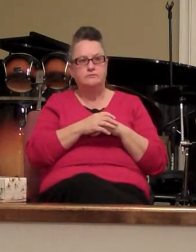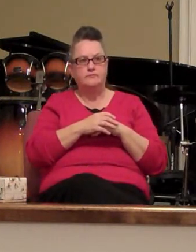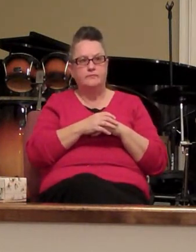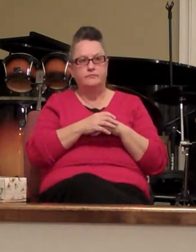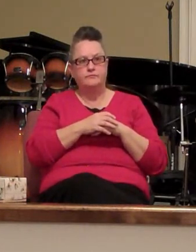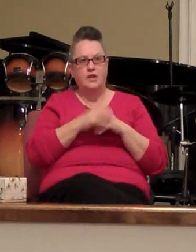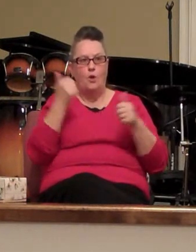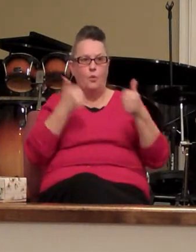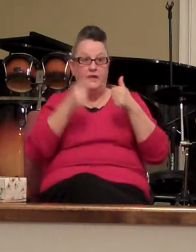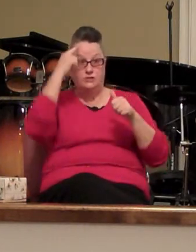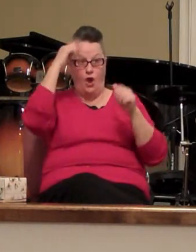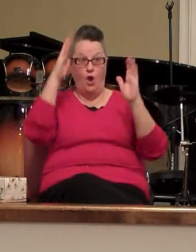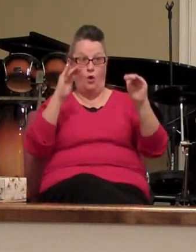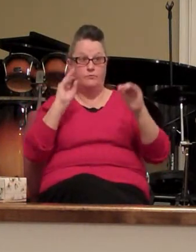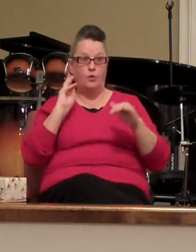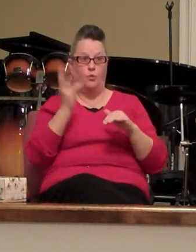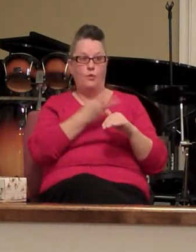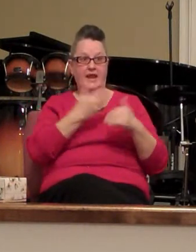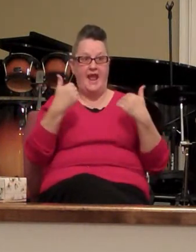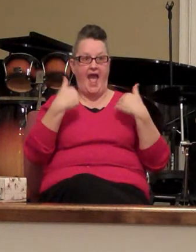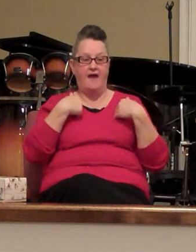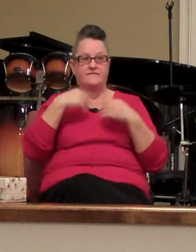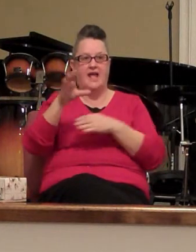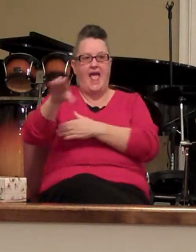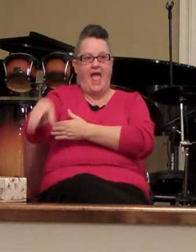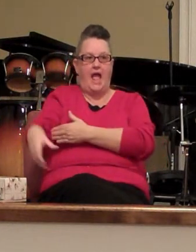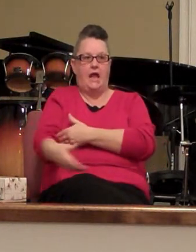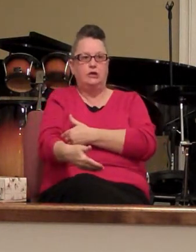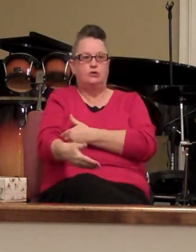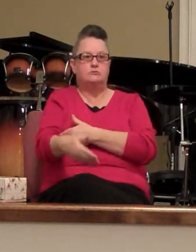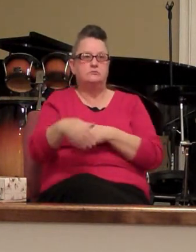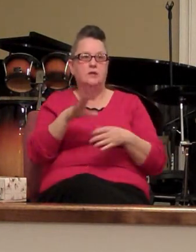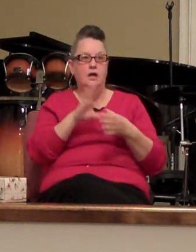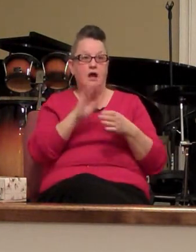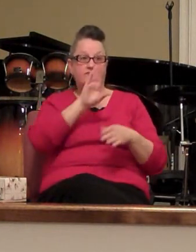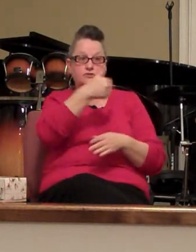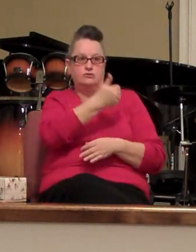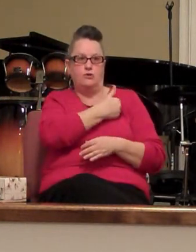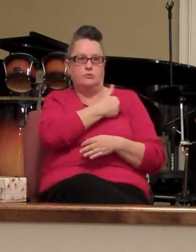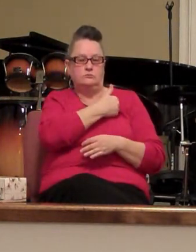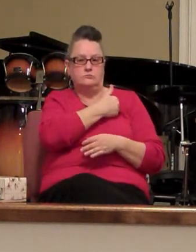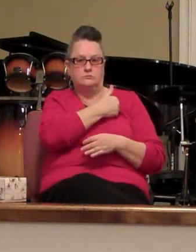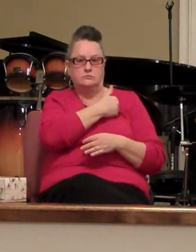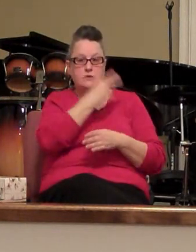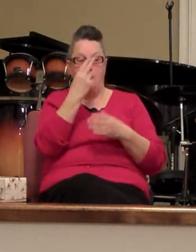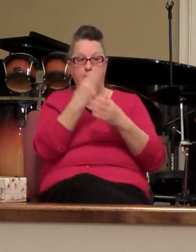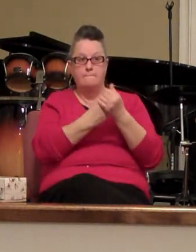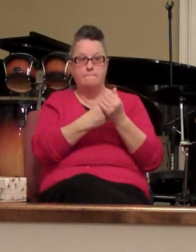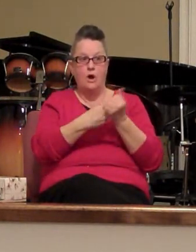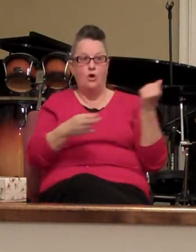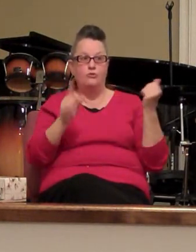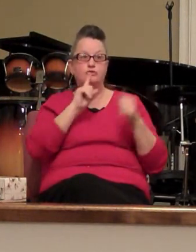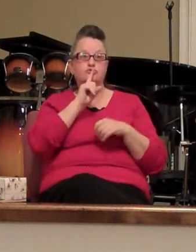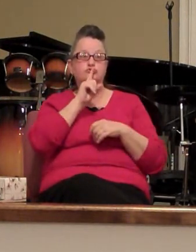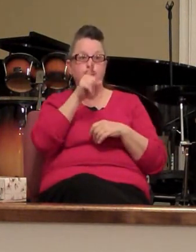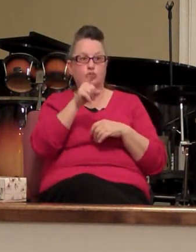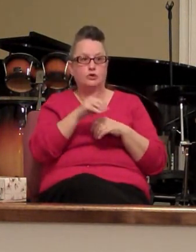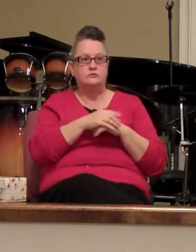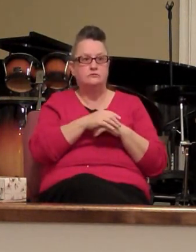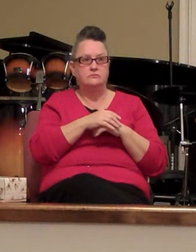Which hope we have as an anchor of the soul both steadfast sure